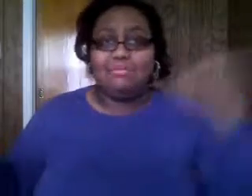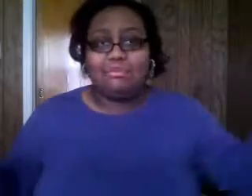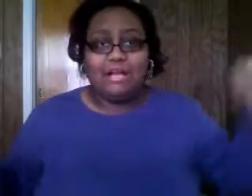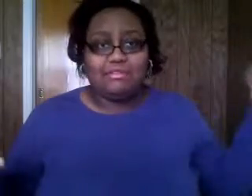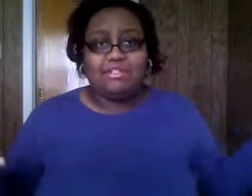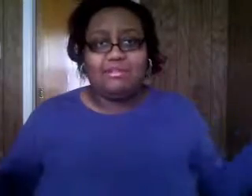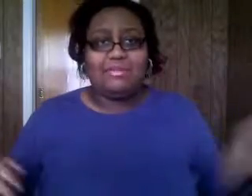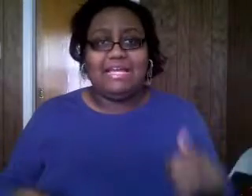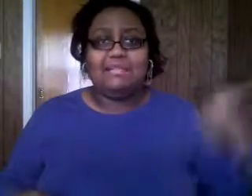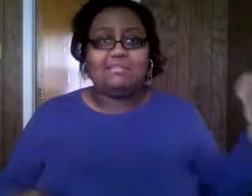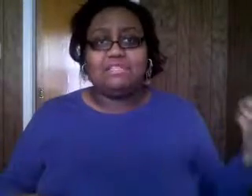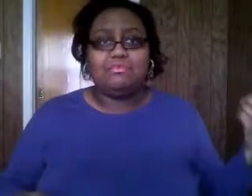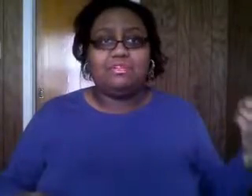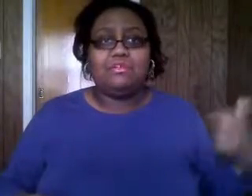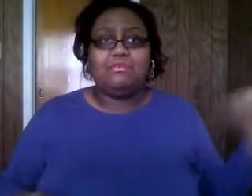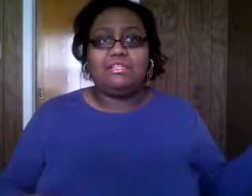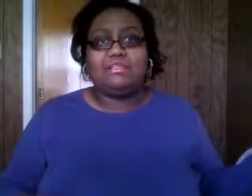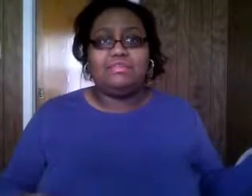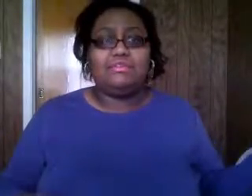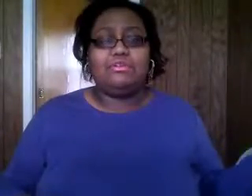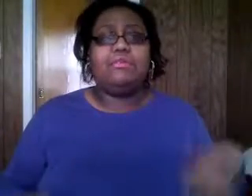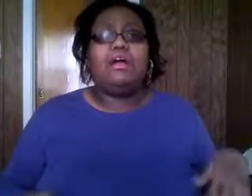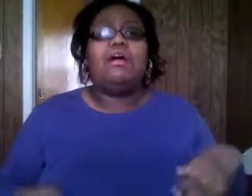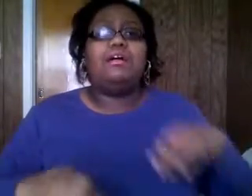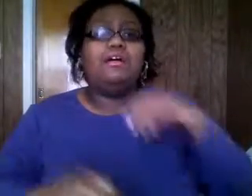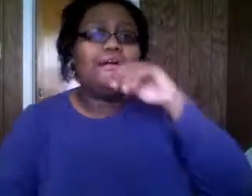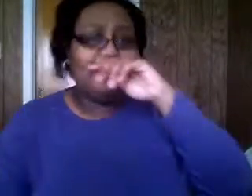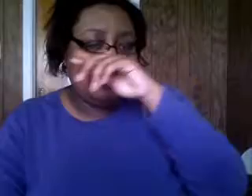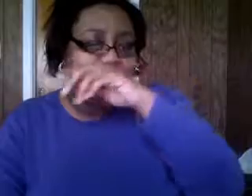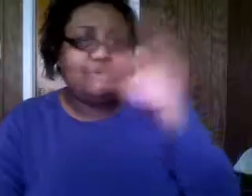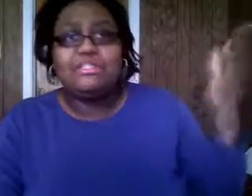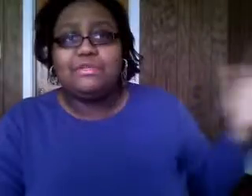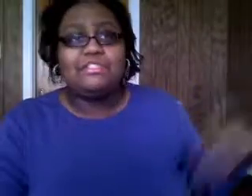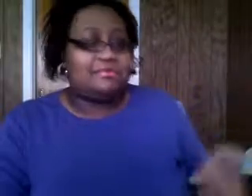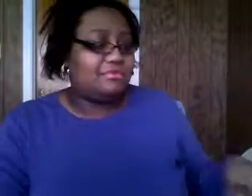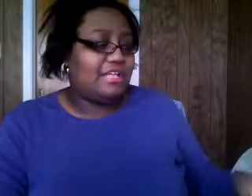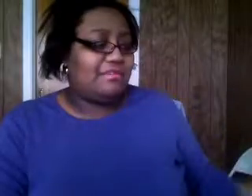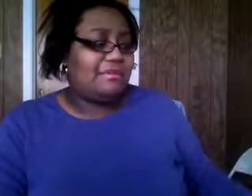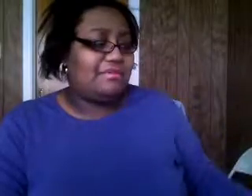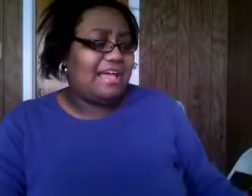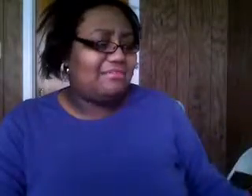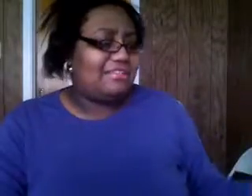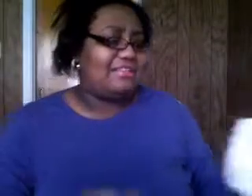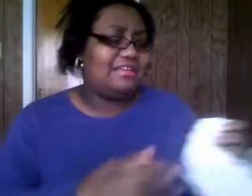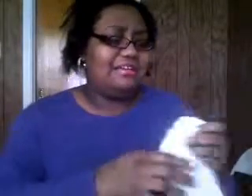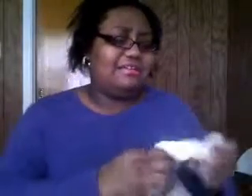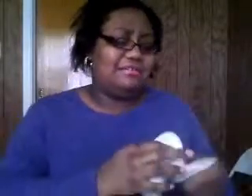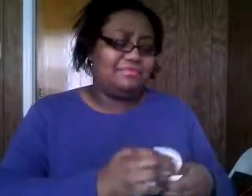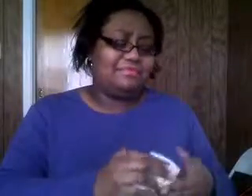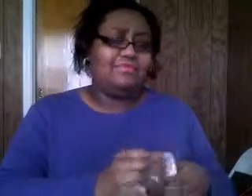were out there i'm like i ain't never seen them before they don't even know them you know like we speak to them in real life but i don't think they uh really